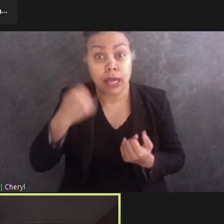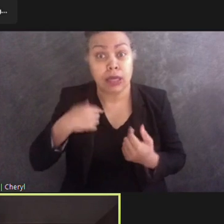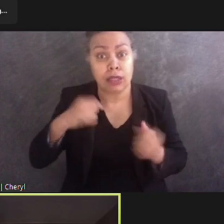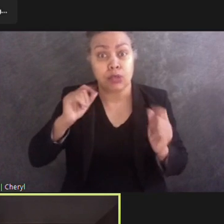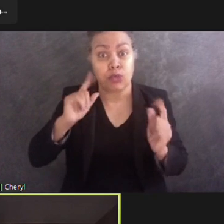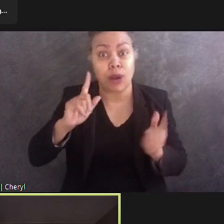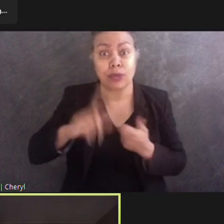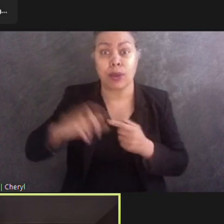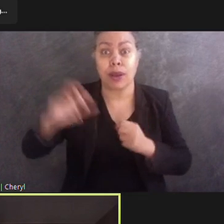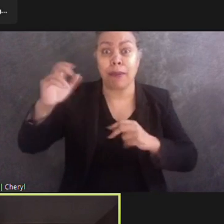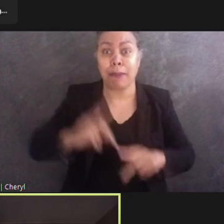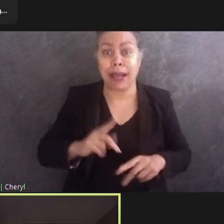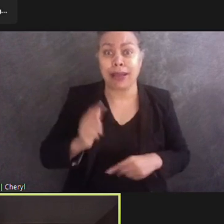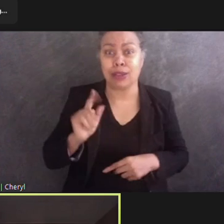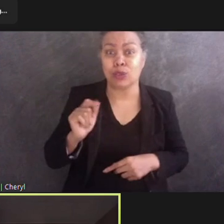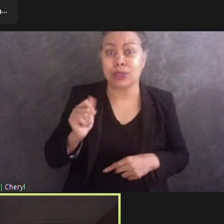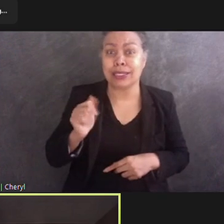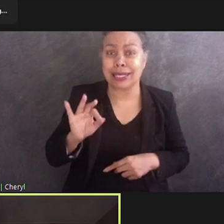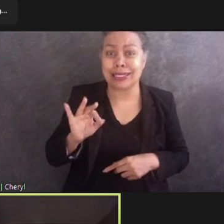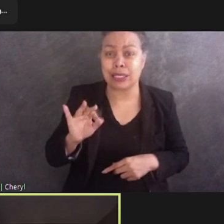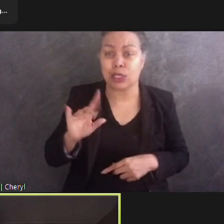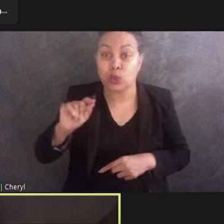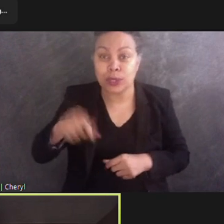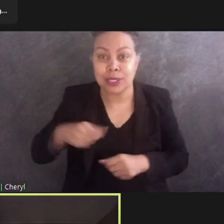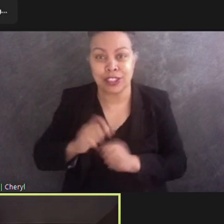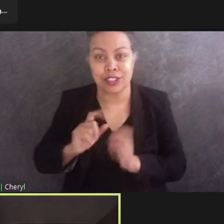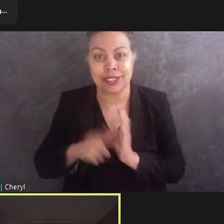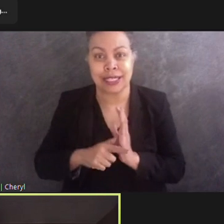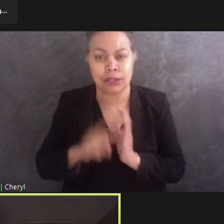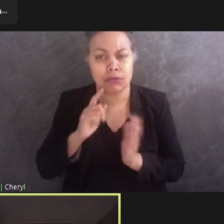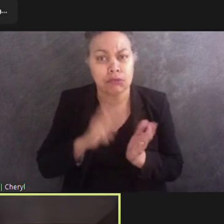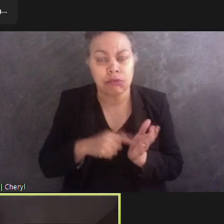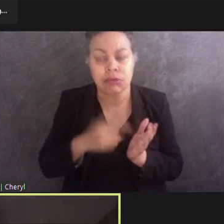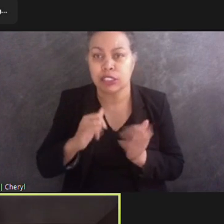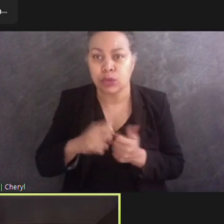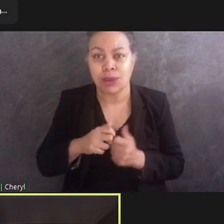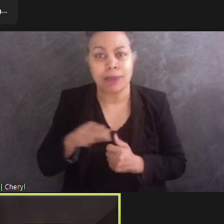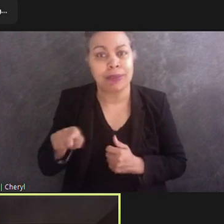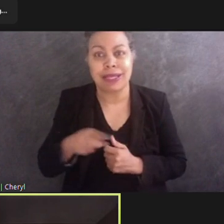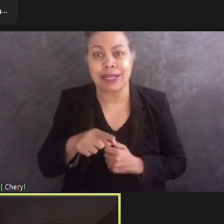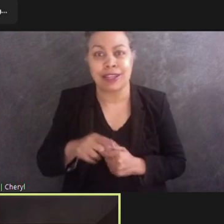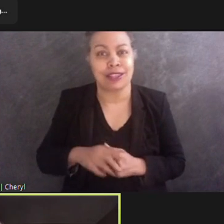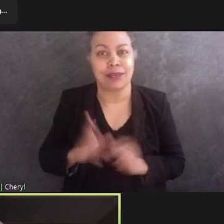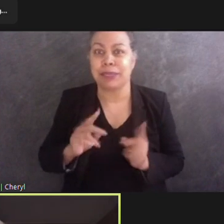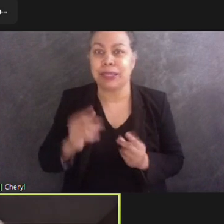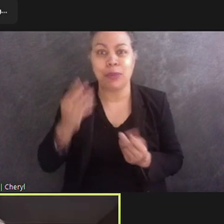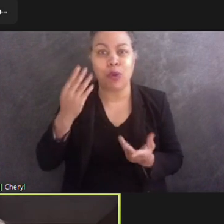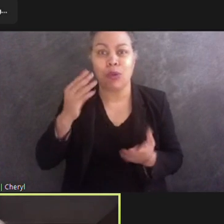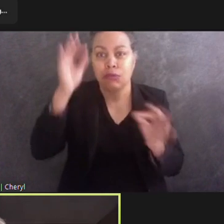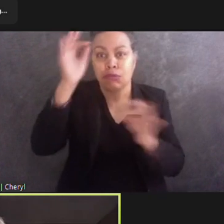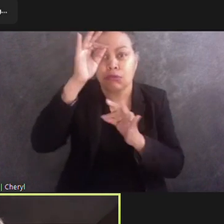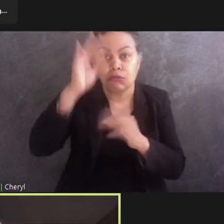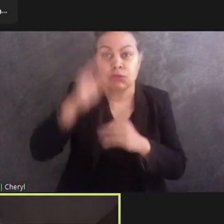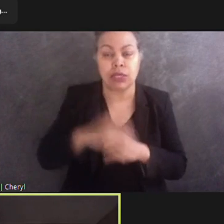20 years and finding the same problem, a lack of awareness, and dare I say, lack of interest in prioritizing it.